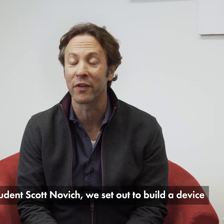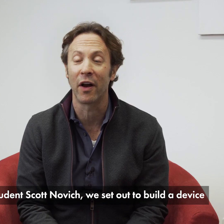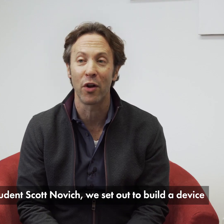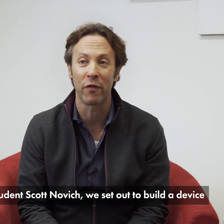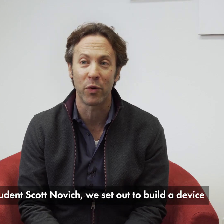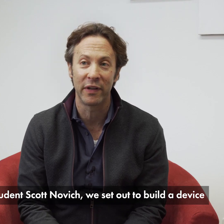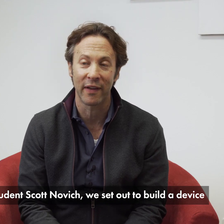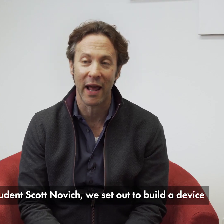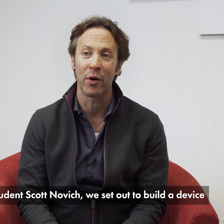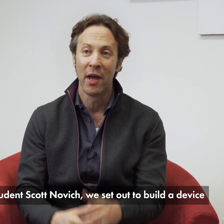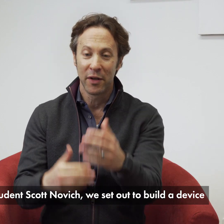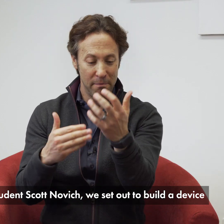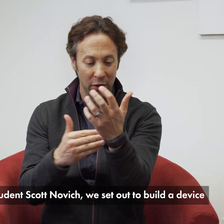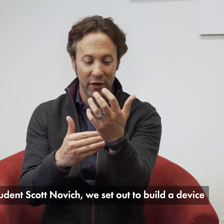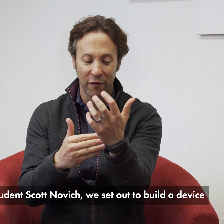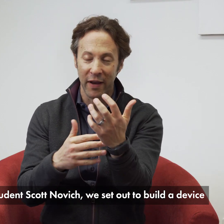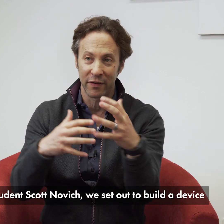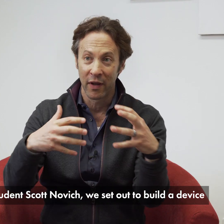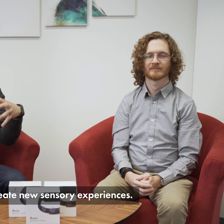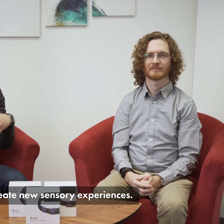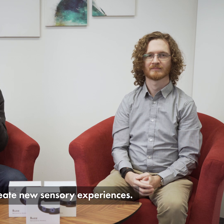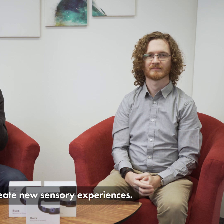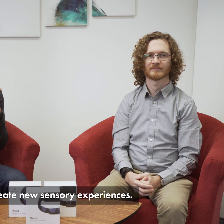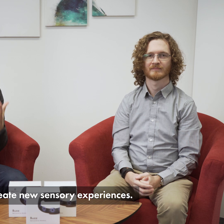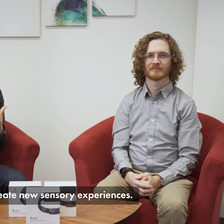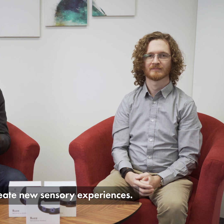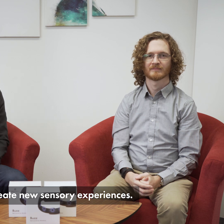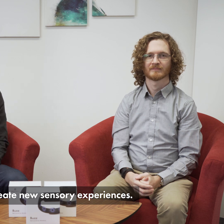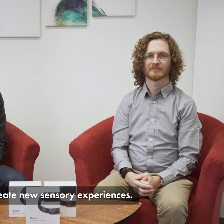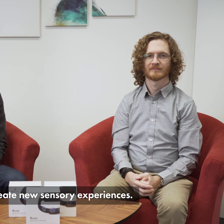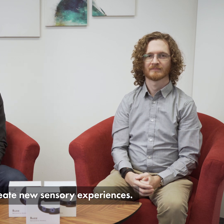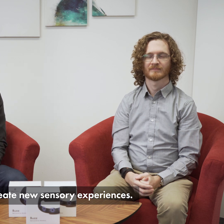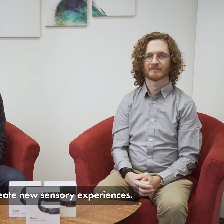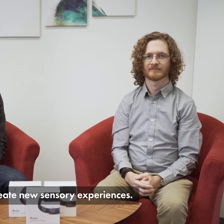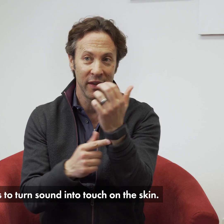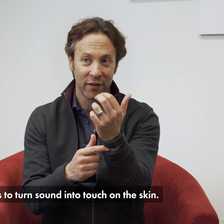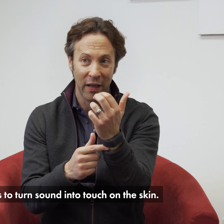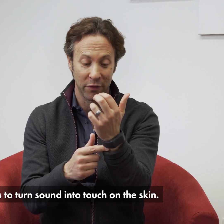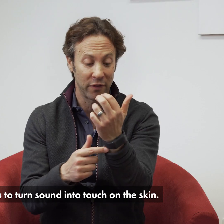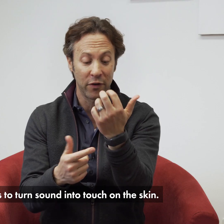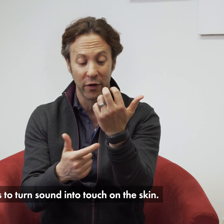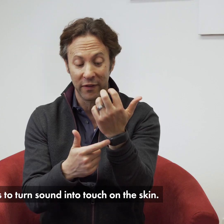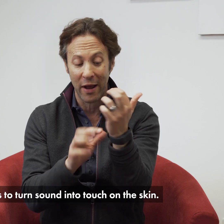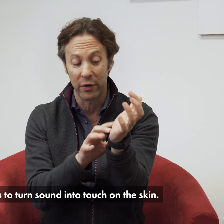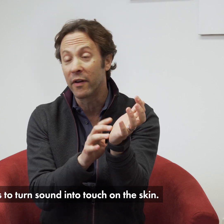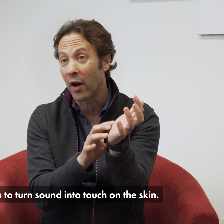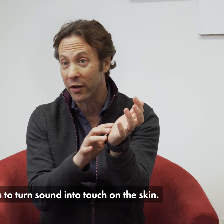Scott Novick we set out to build a device to create new sensory experiences. This allows us to turn sound into touch